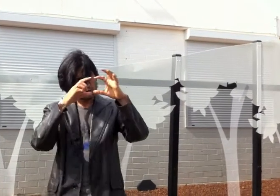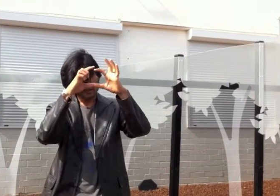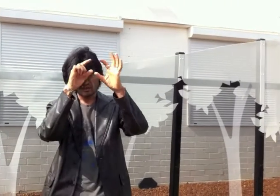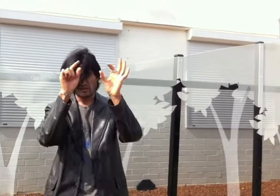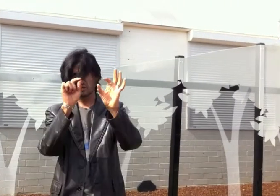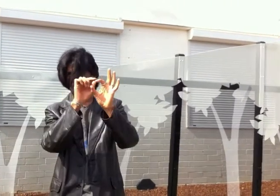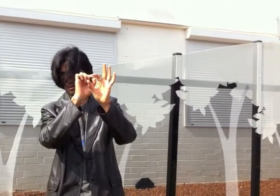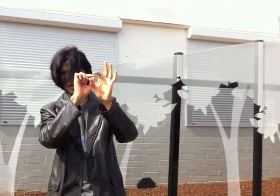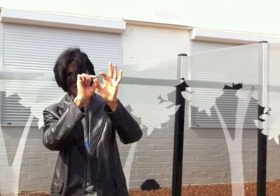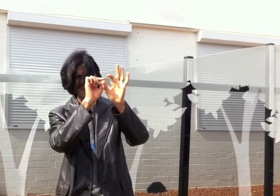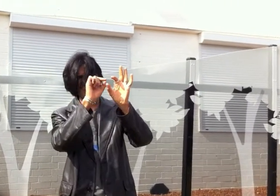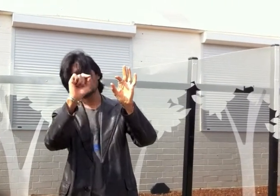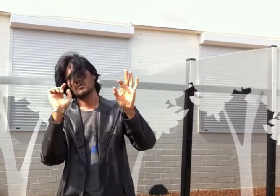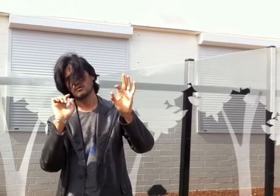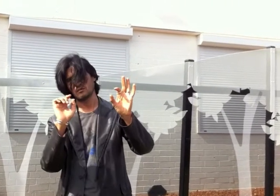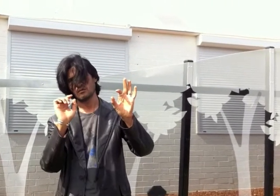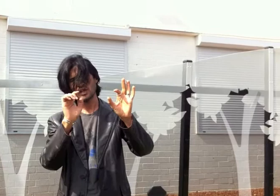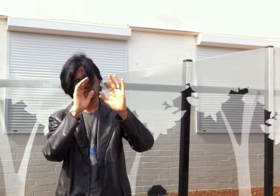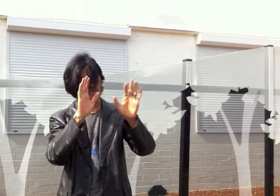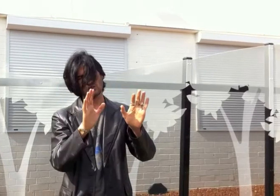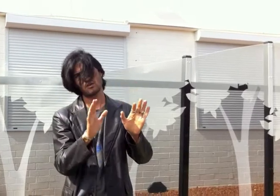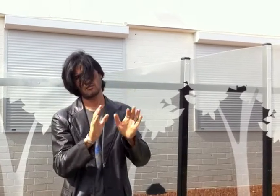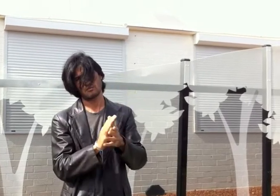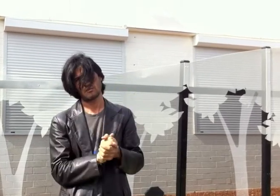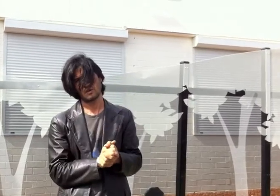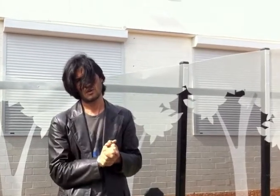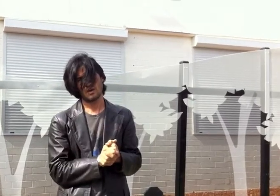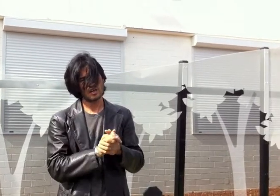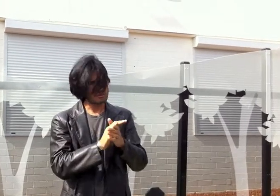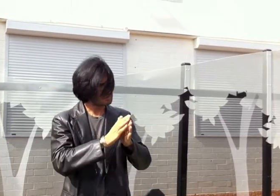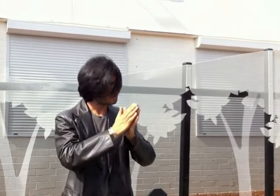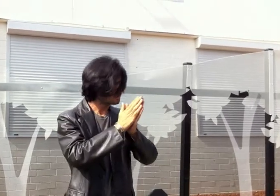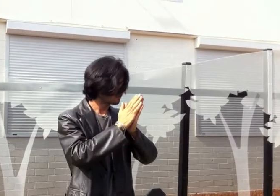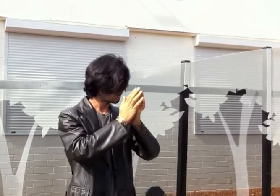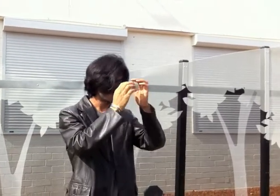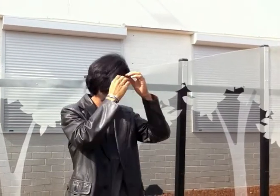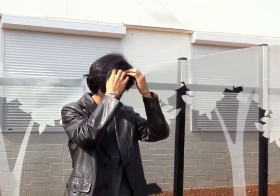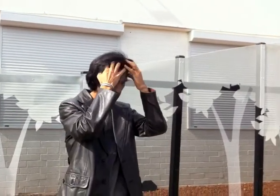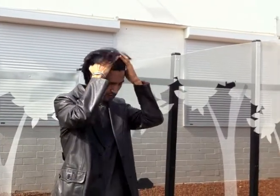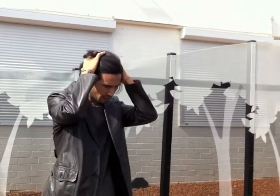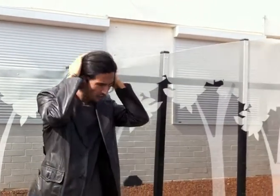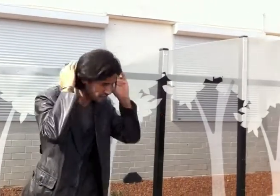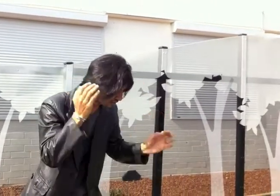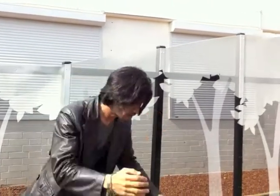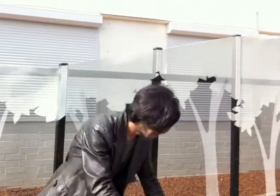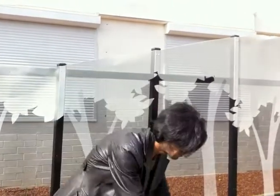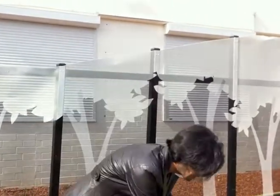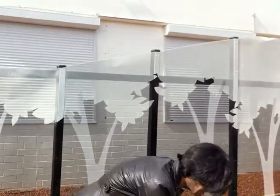paper, just like maybe, welcome. That makes hope. I remember when I was in detention. When I